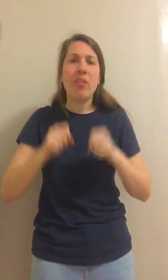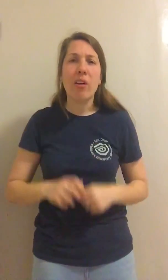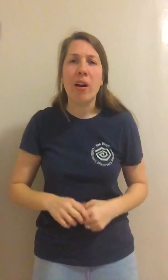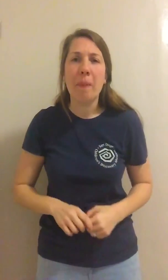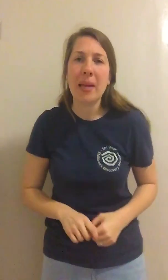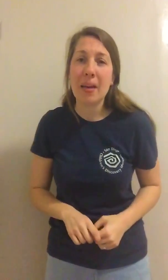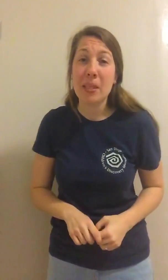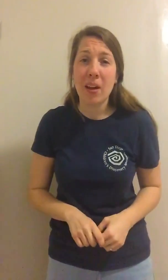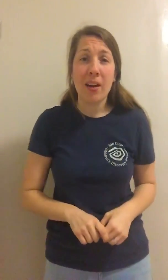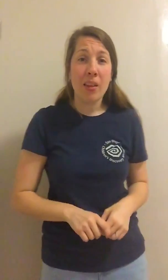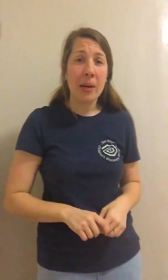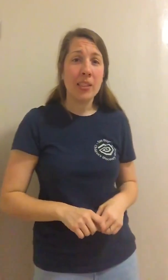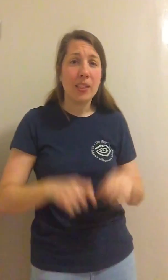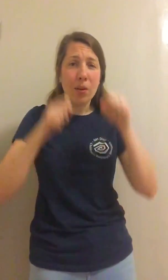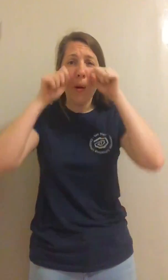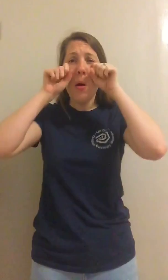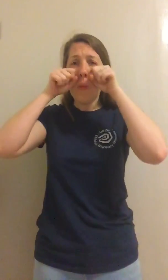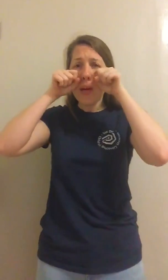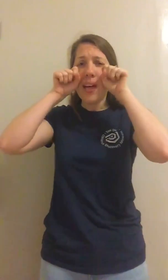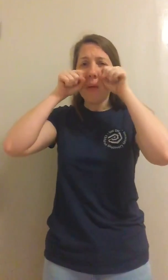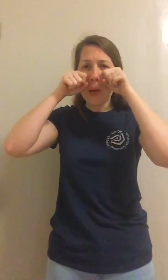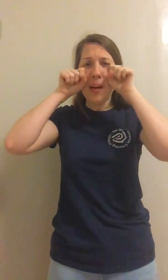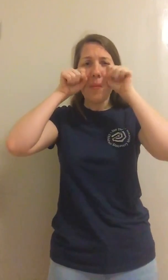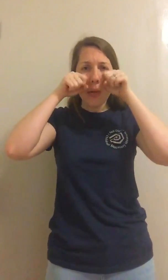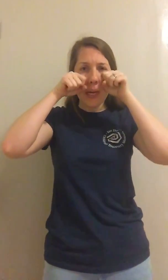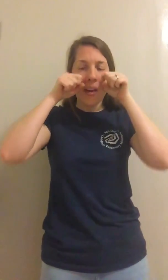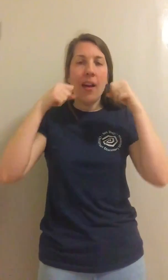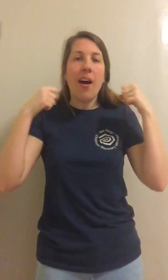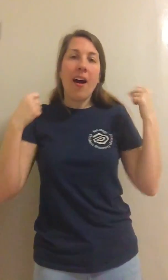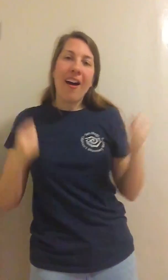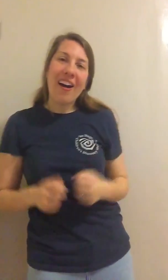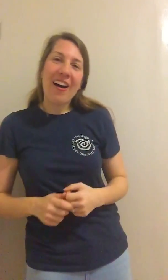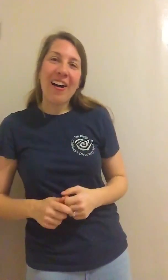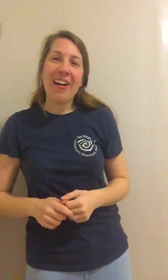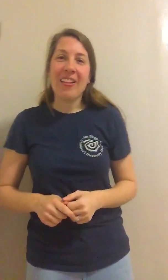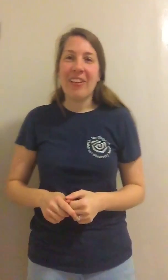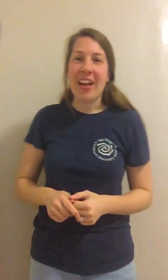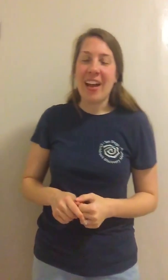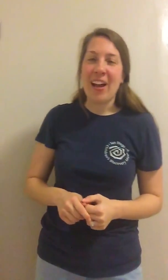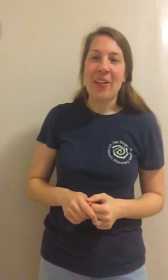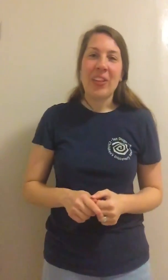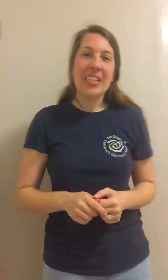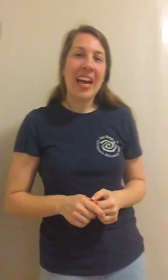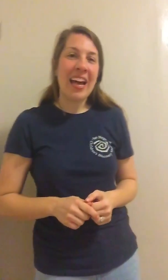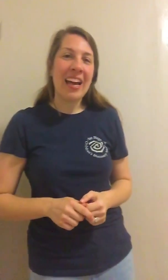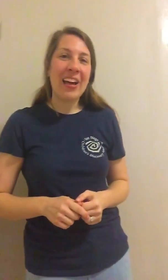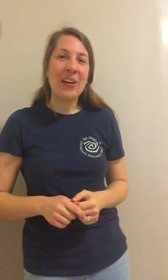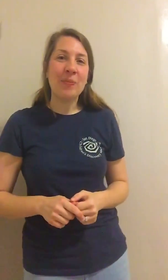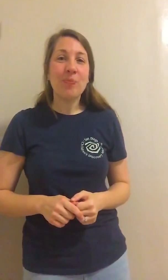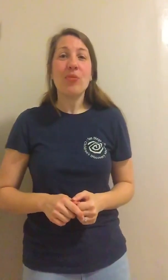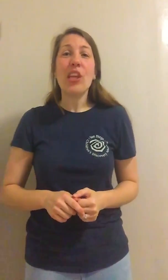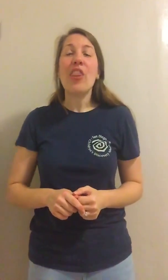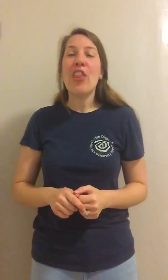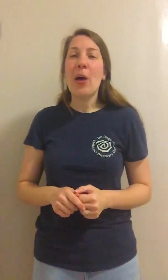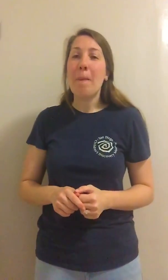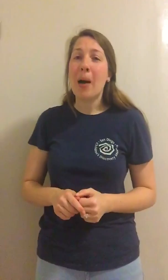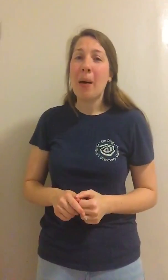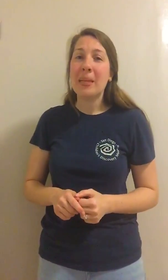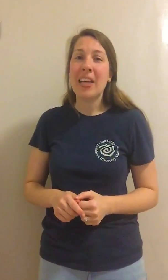The babies on the bus go wah wah wah all around the town. The mommies